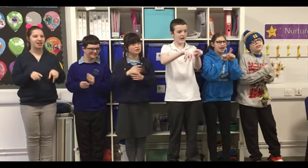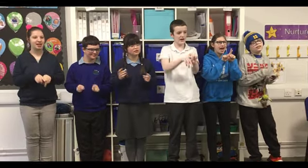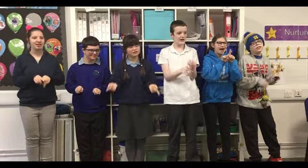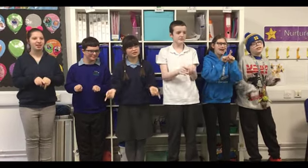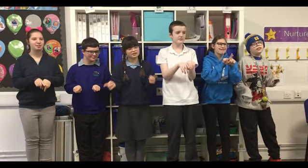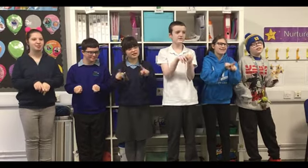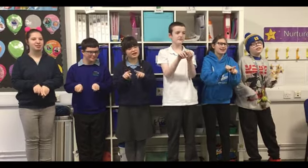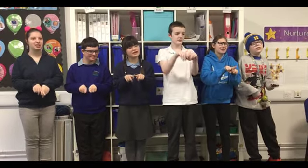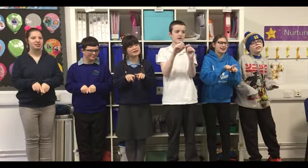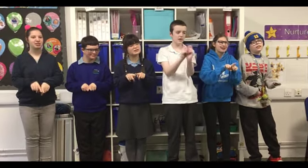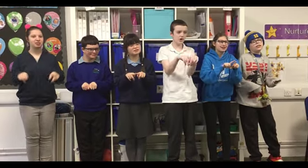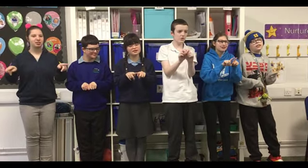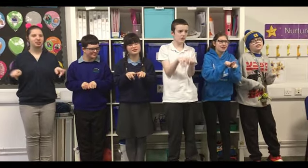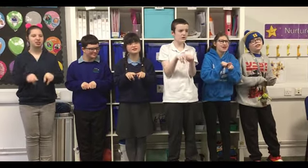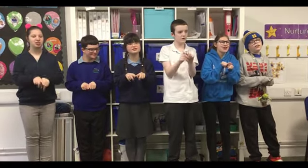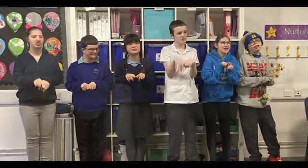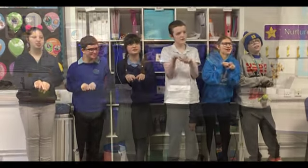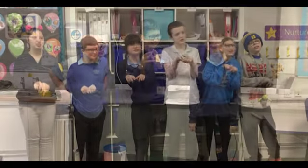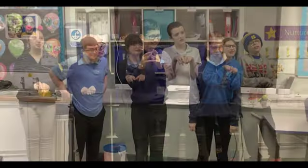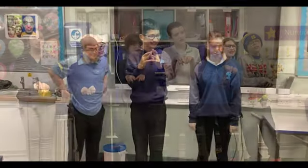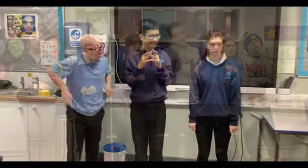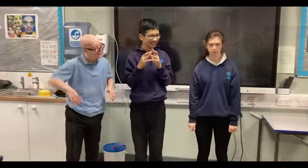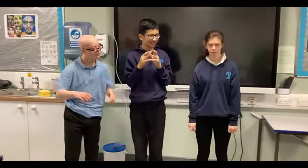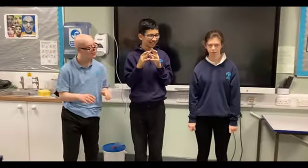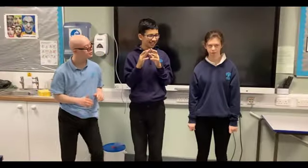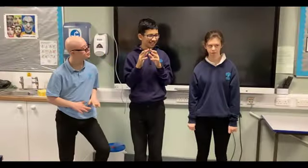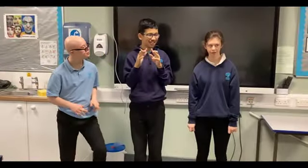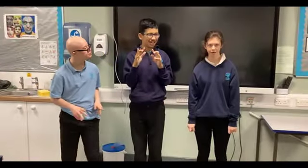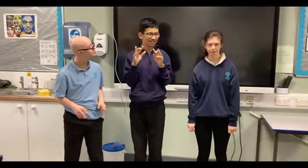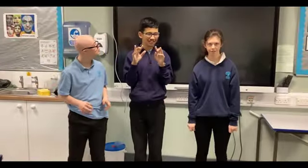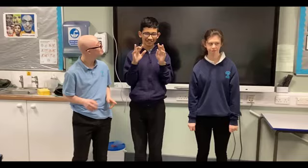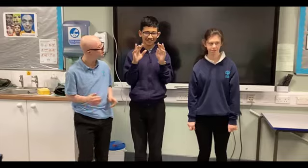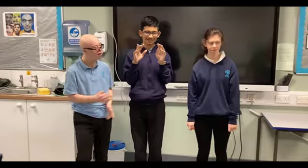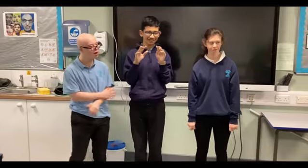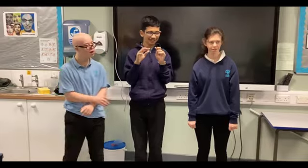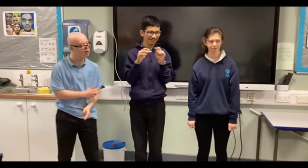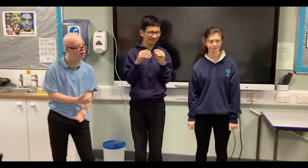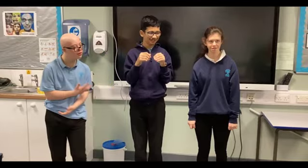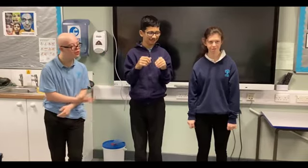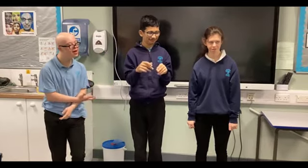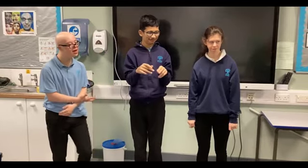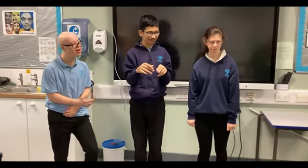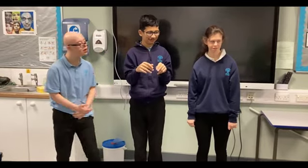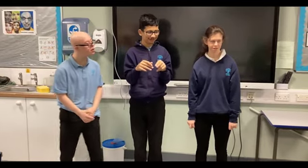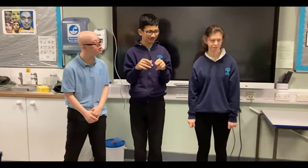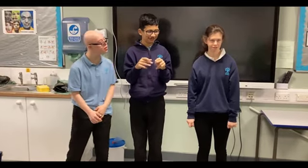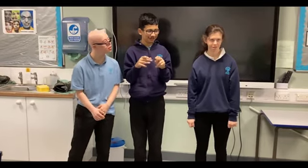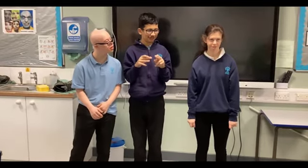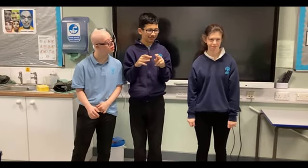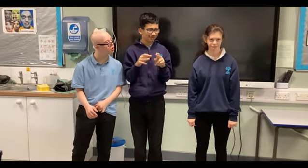things too Yeah, this is my